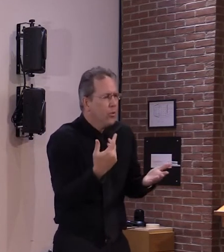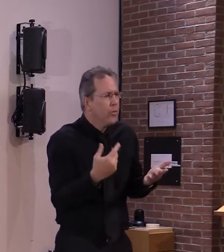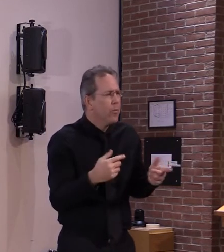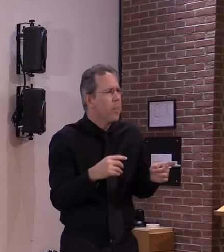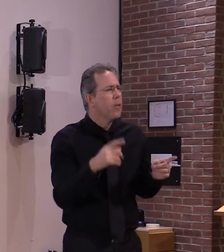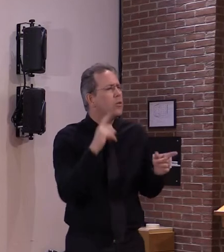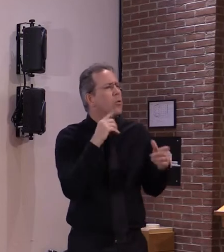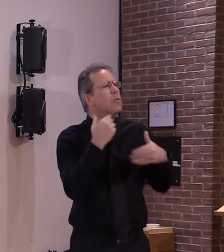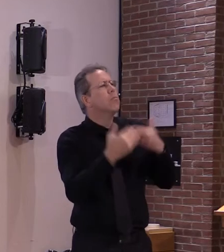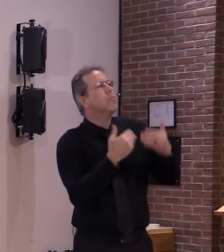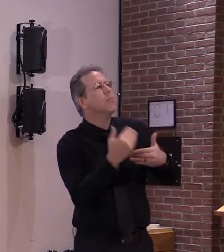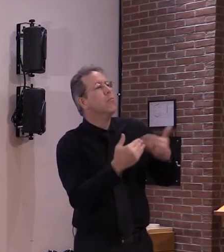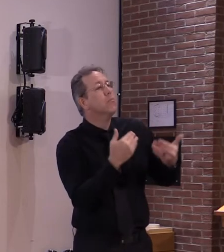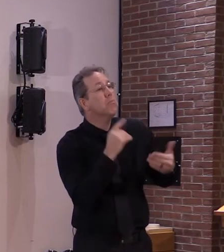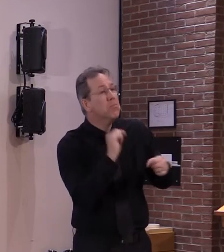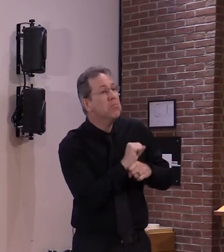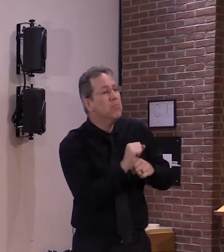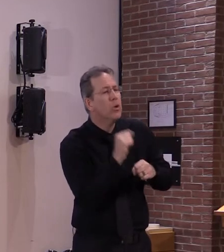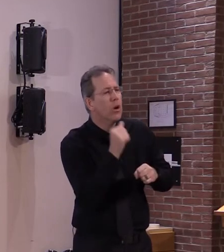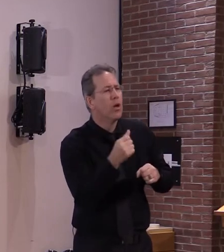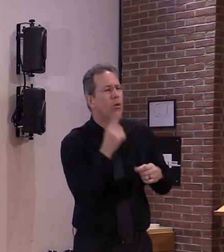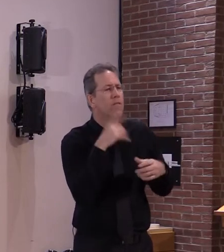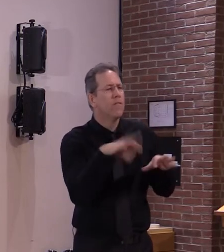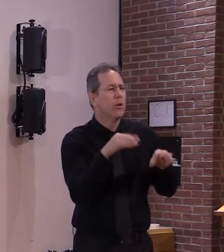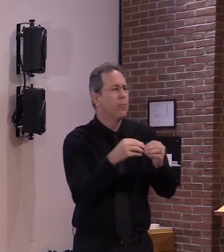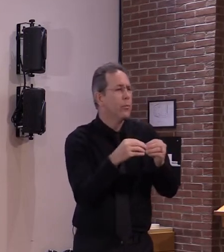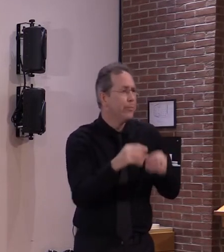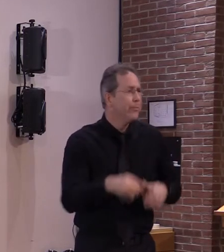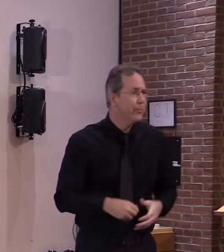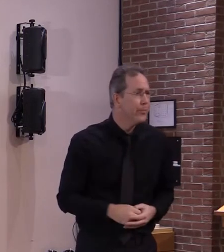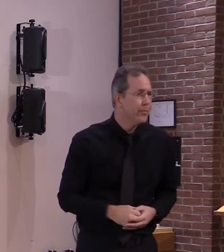thank you very much